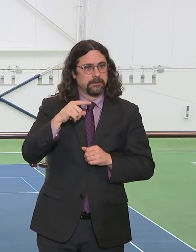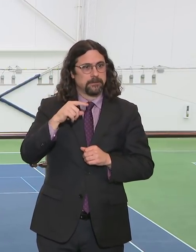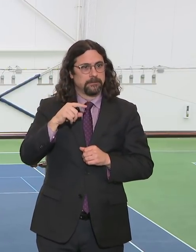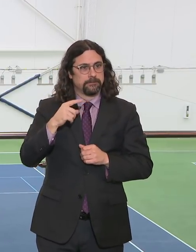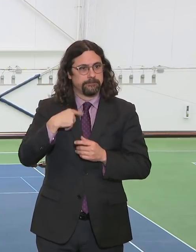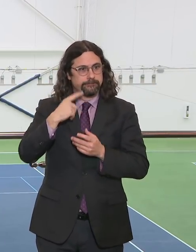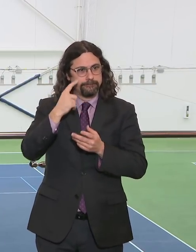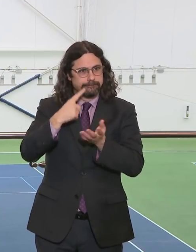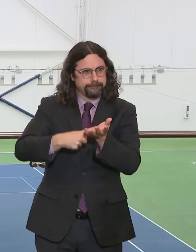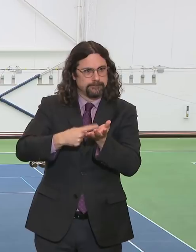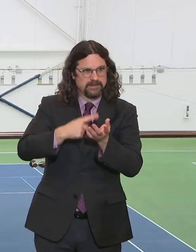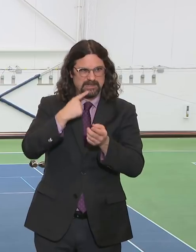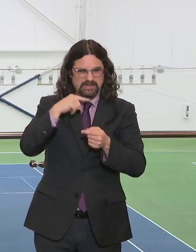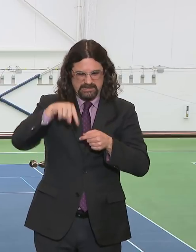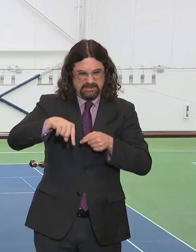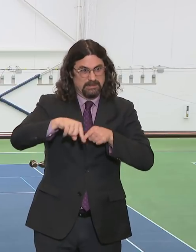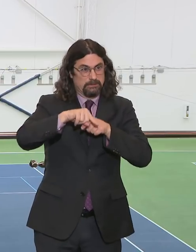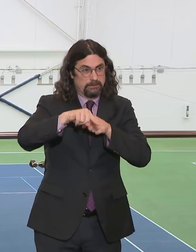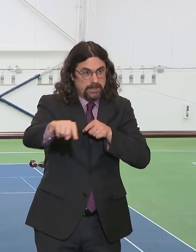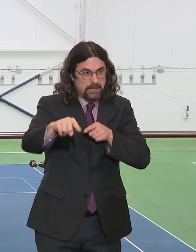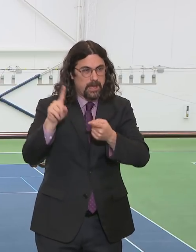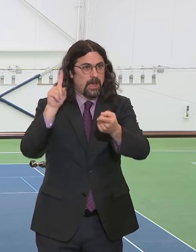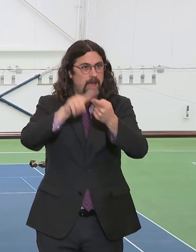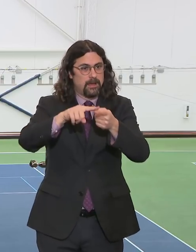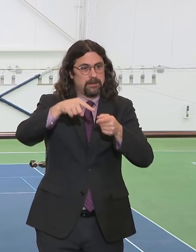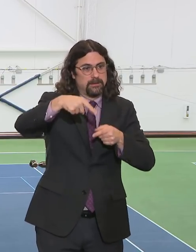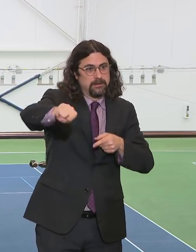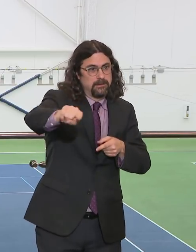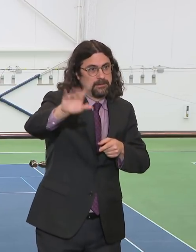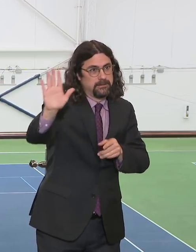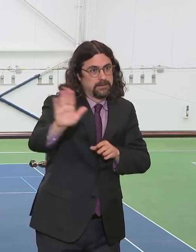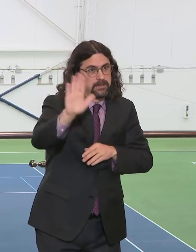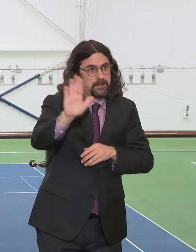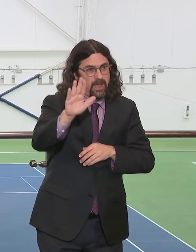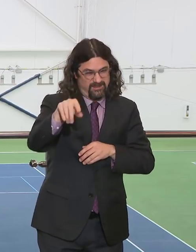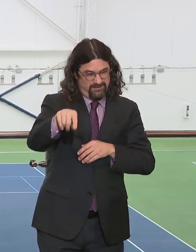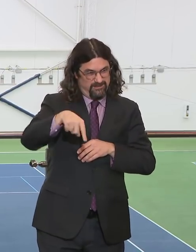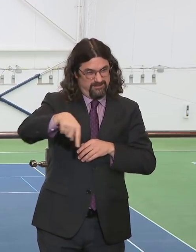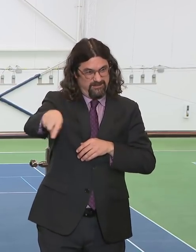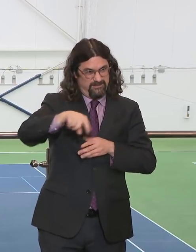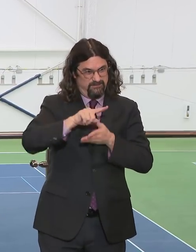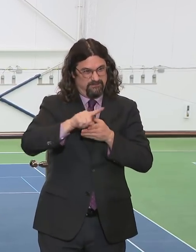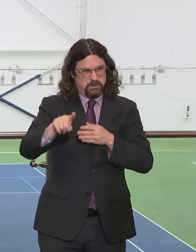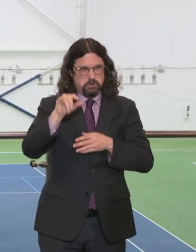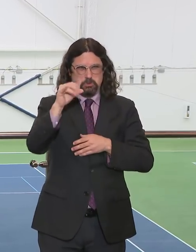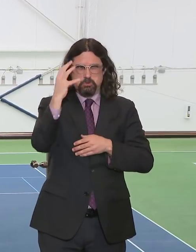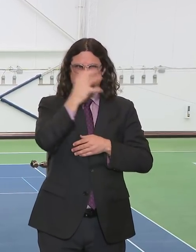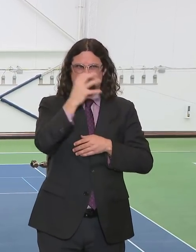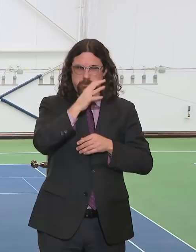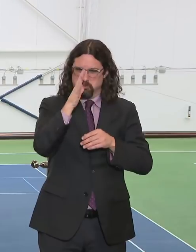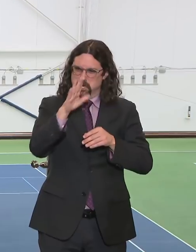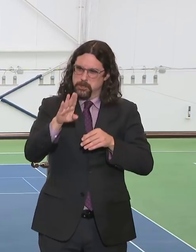must be prepared for next week when we expect a huge increase in the number of cases.